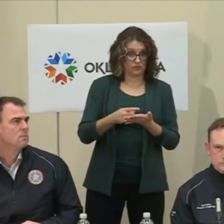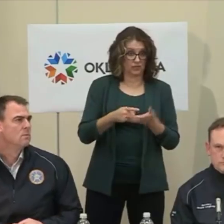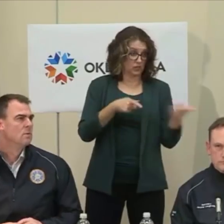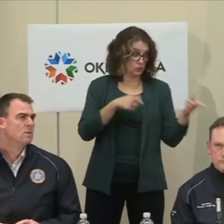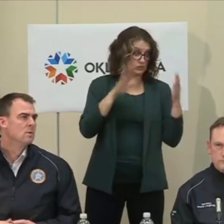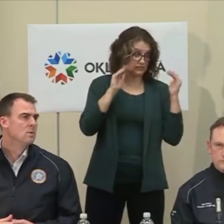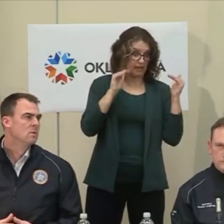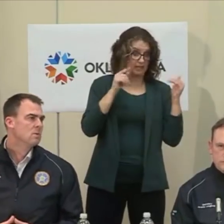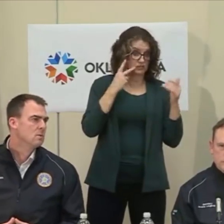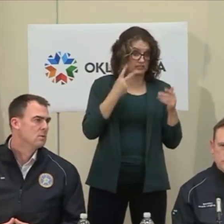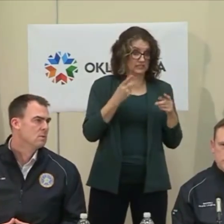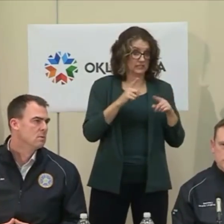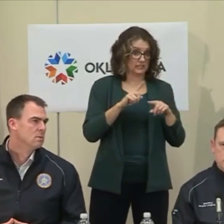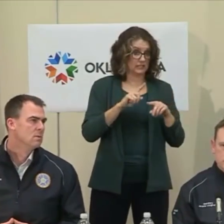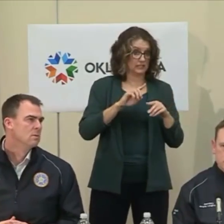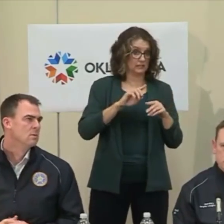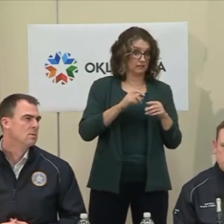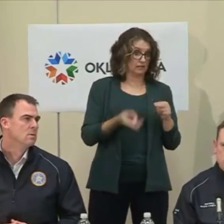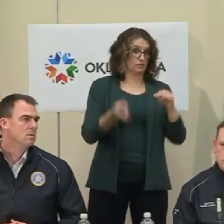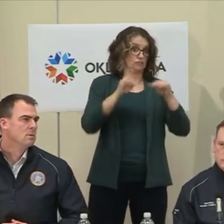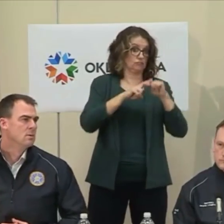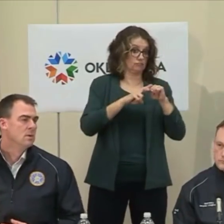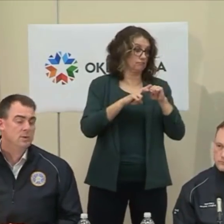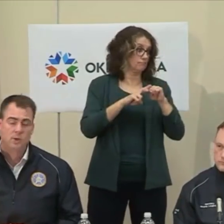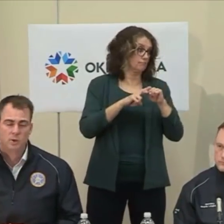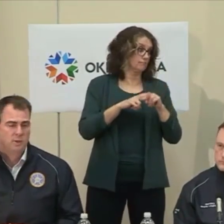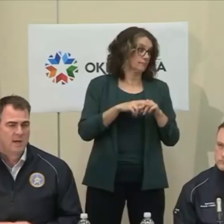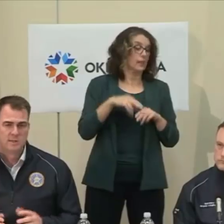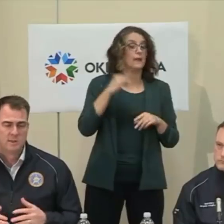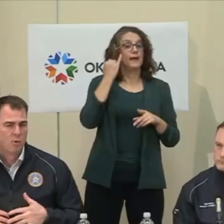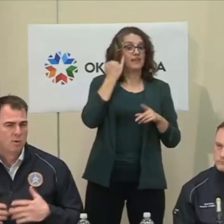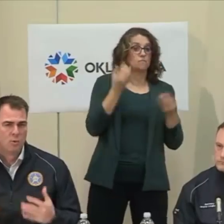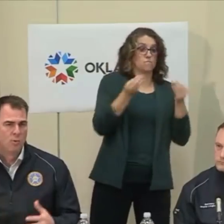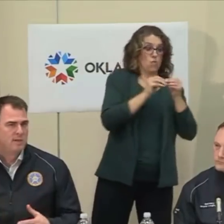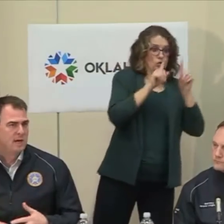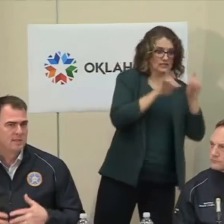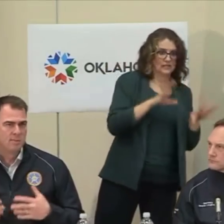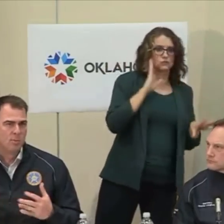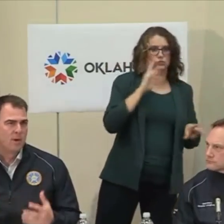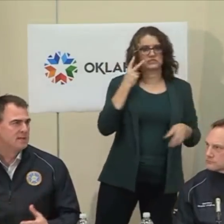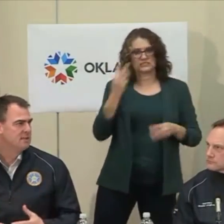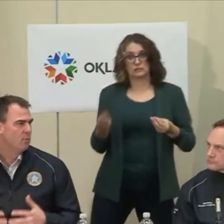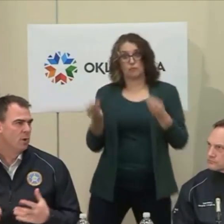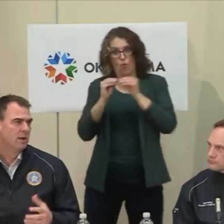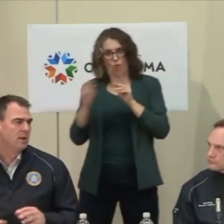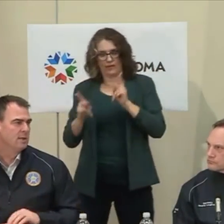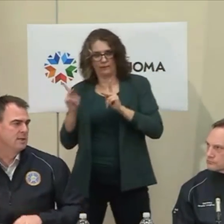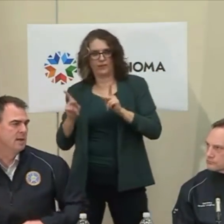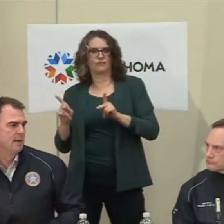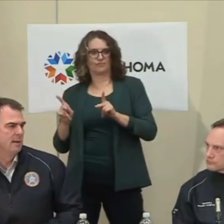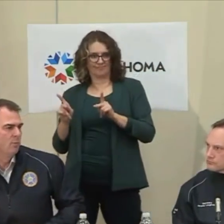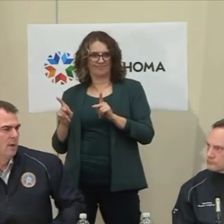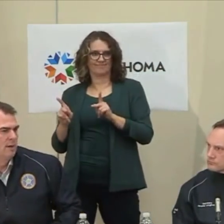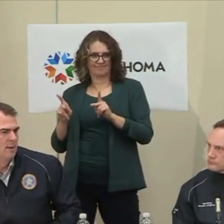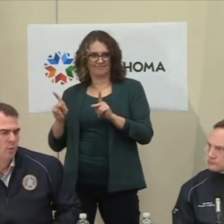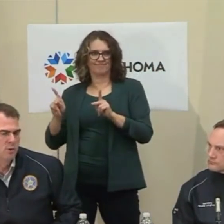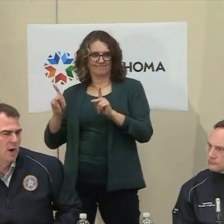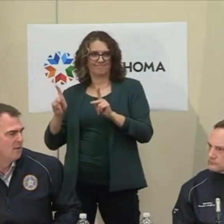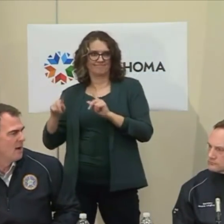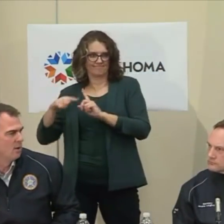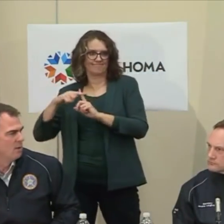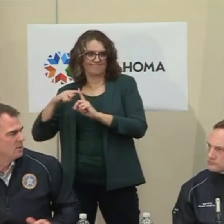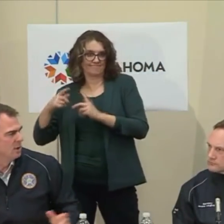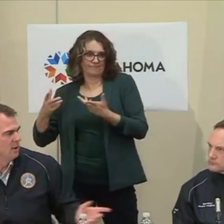this week based on the number of the increase in testing we're going to see? Sure, yes. The more we test, the more positives we're going to get. And